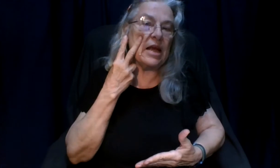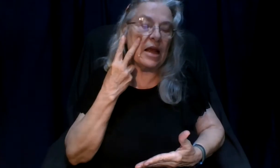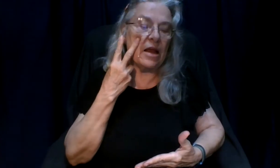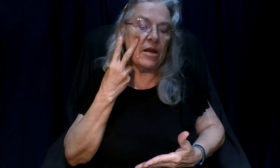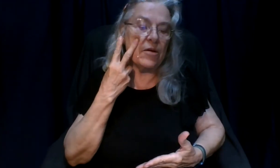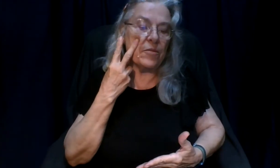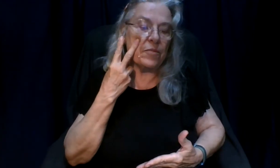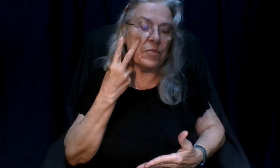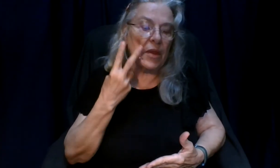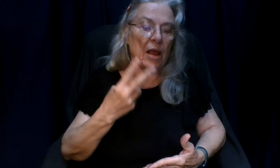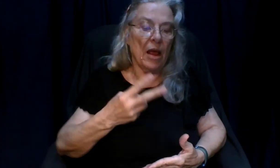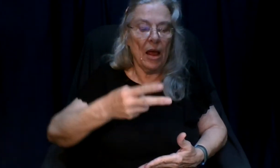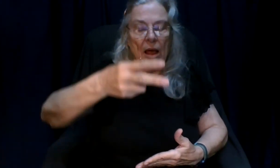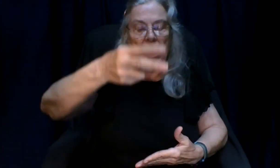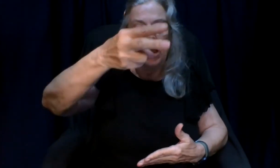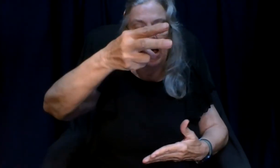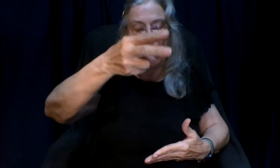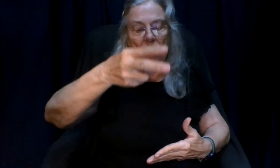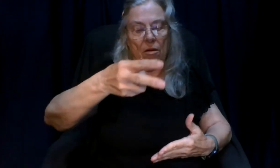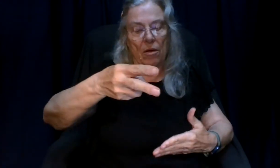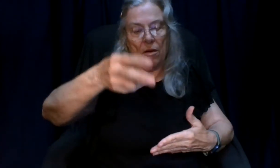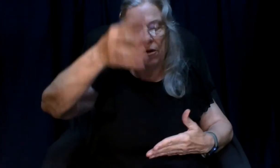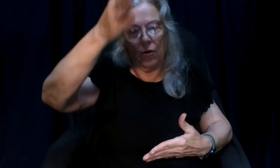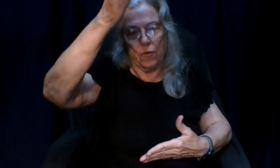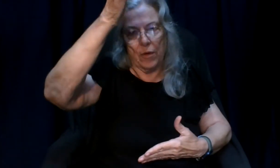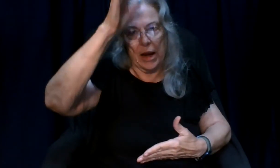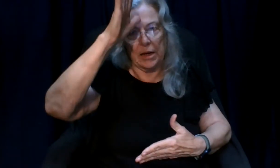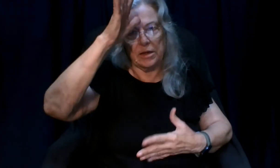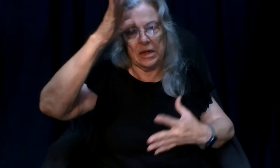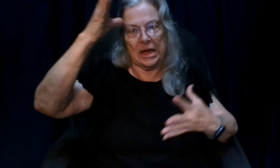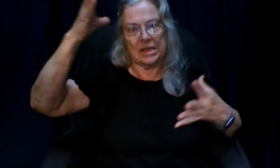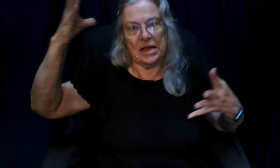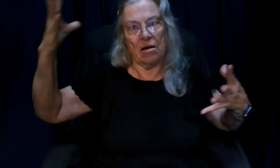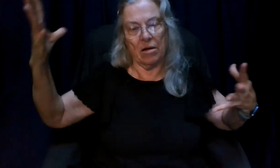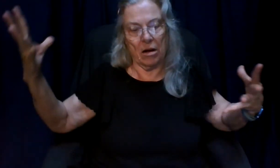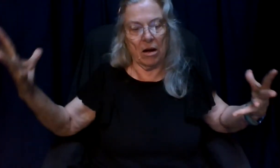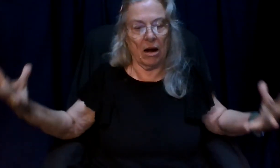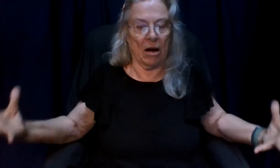how great is our god